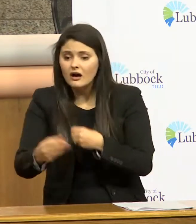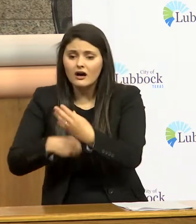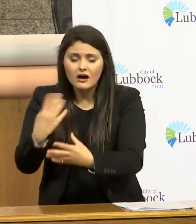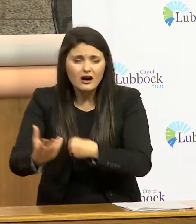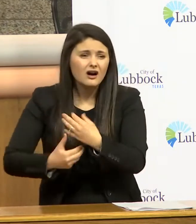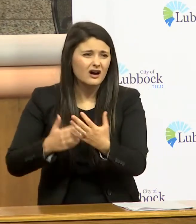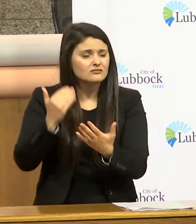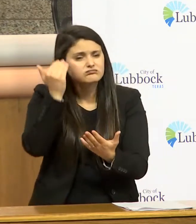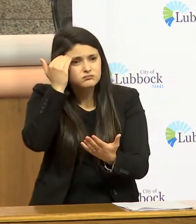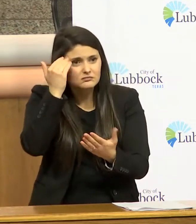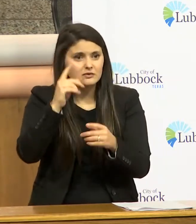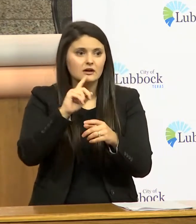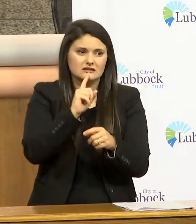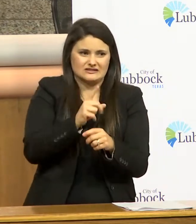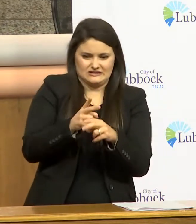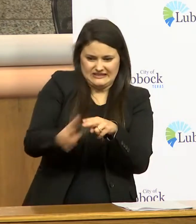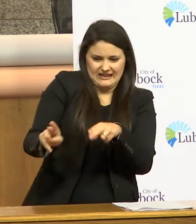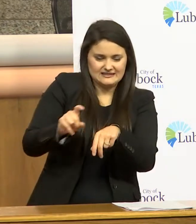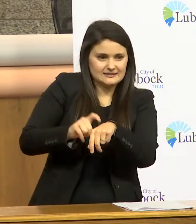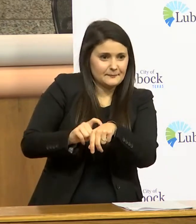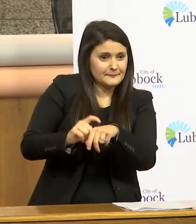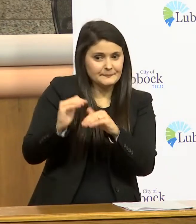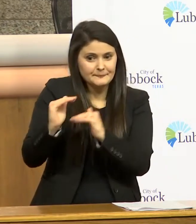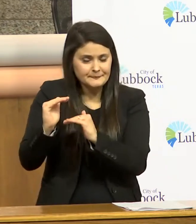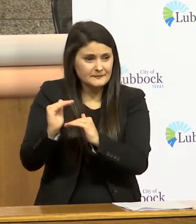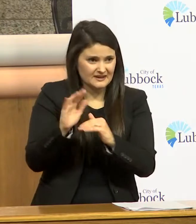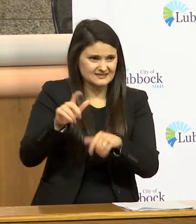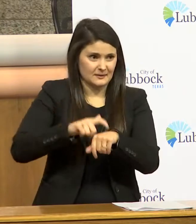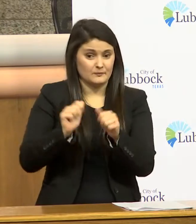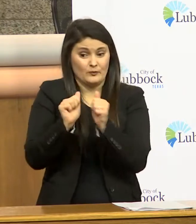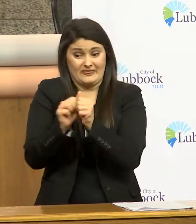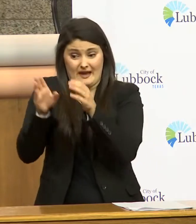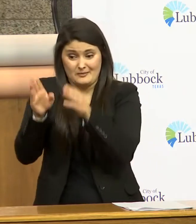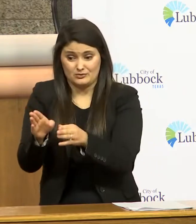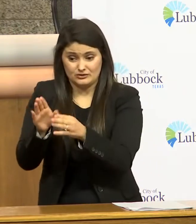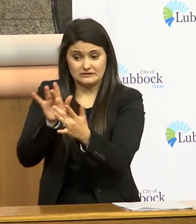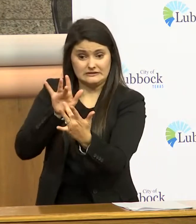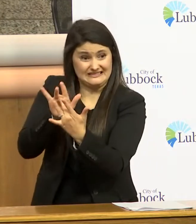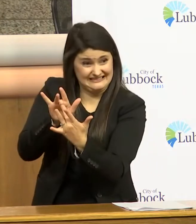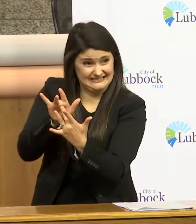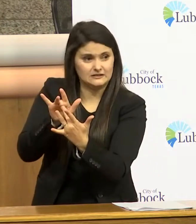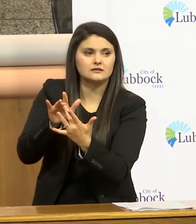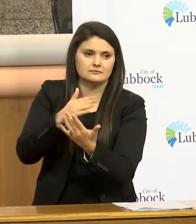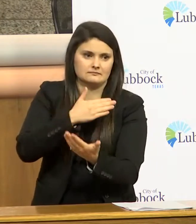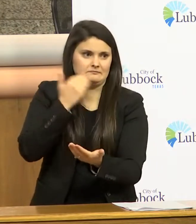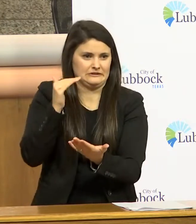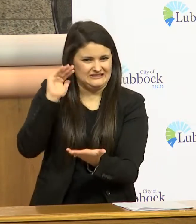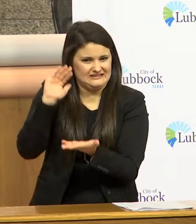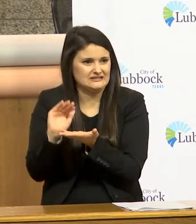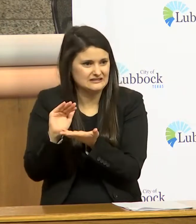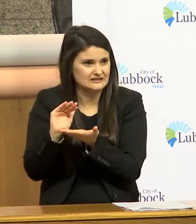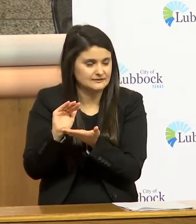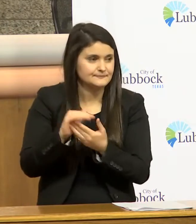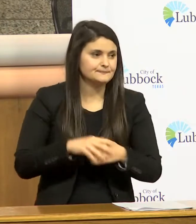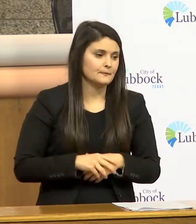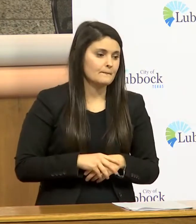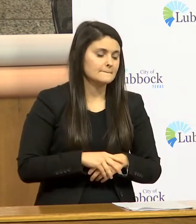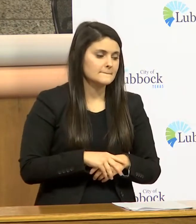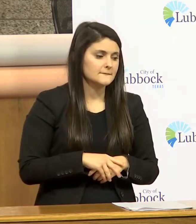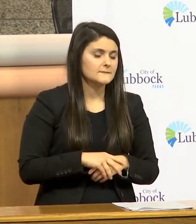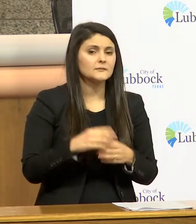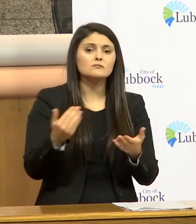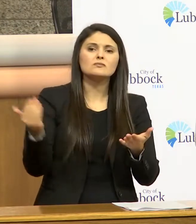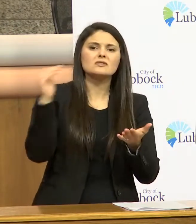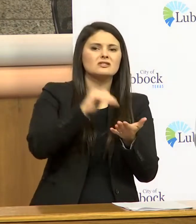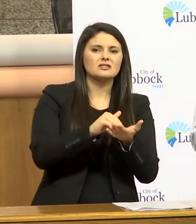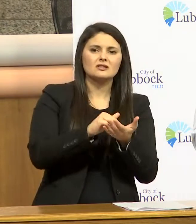of water that sort of stuff but the shorter amount of time that you're in the bedroom with that person that's ill the better so the less time the better and